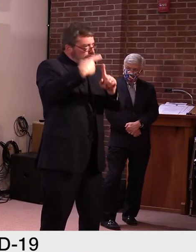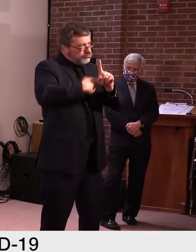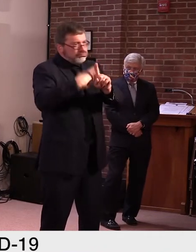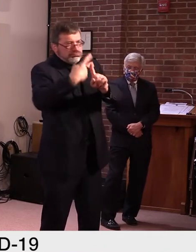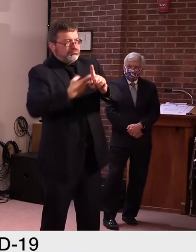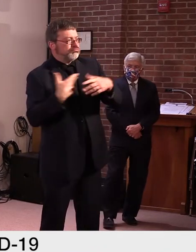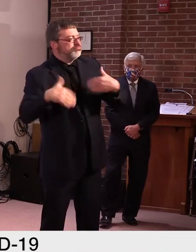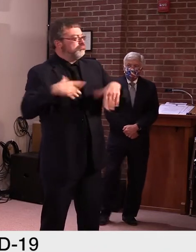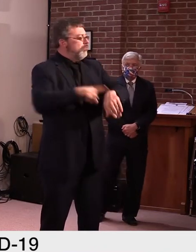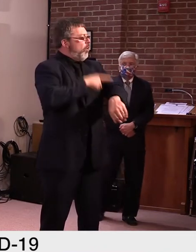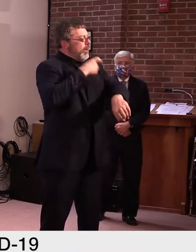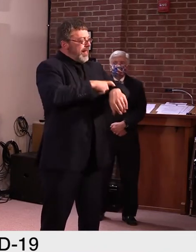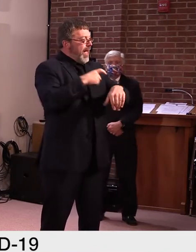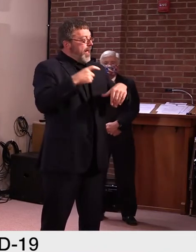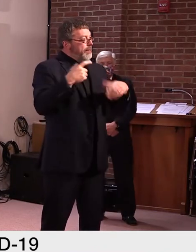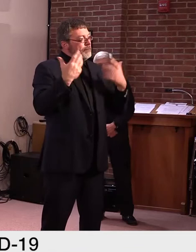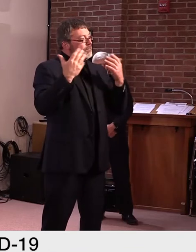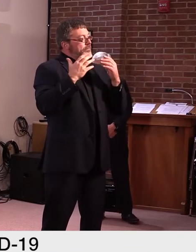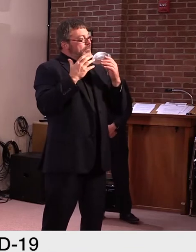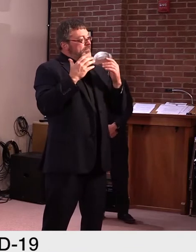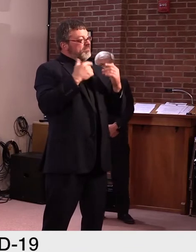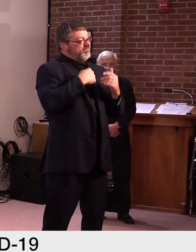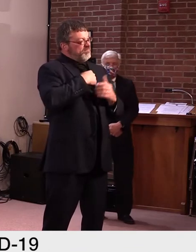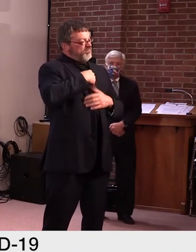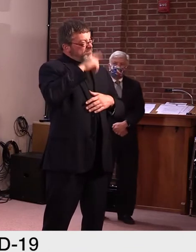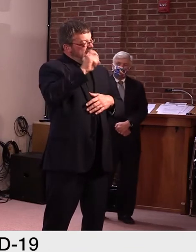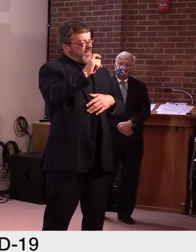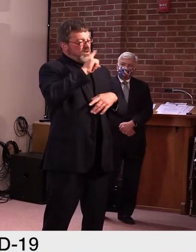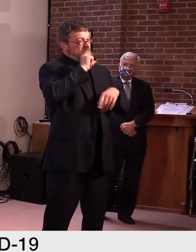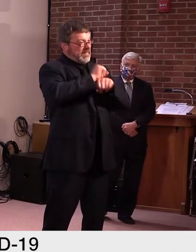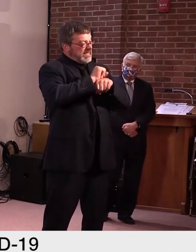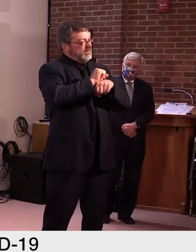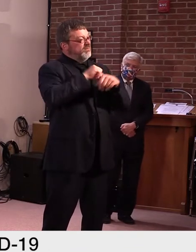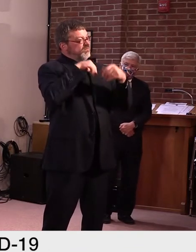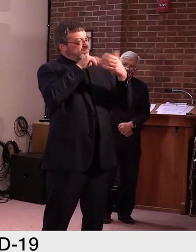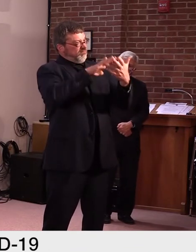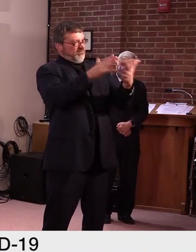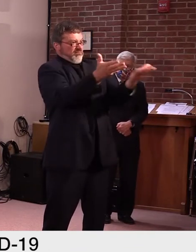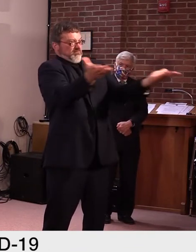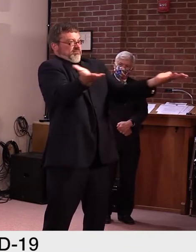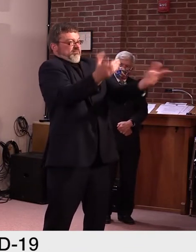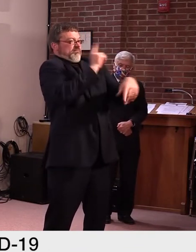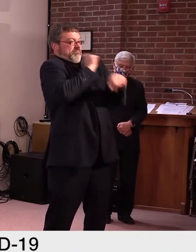do better and face the reality, uh, that we're not insulated, uh, from racism.